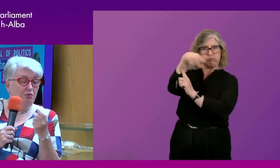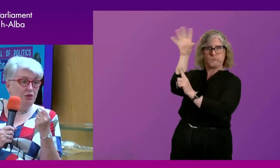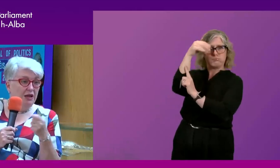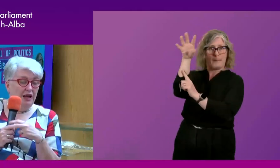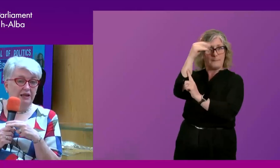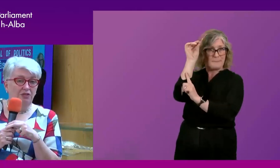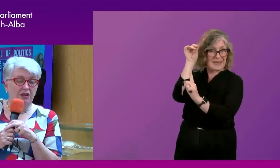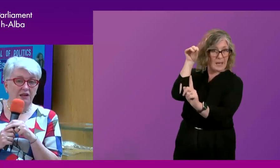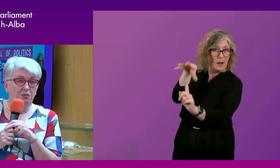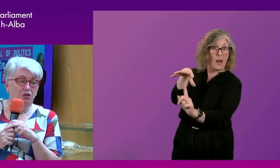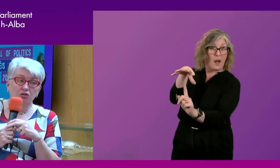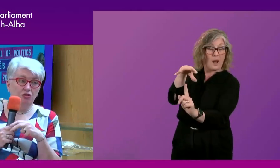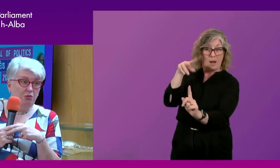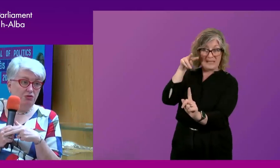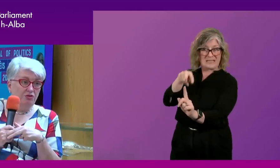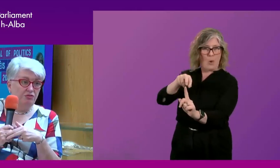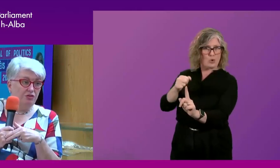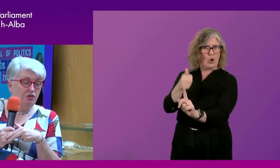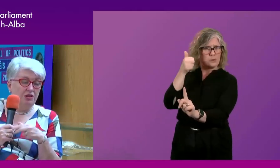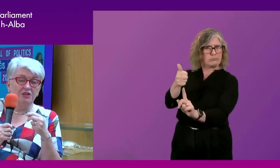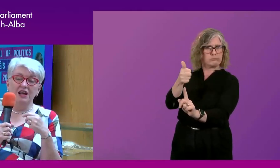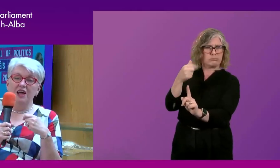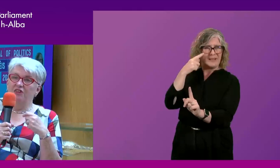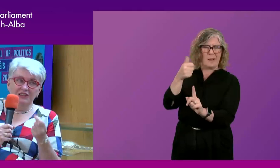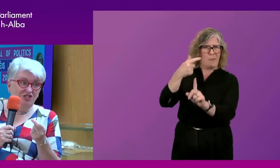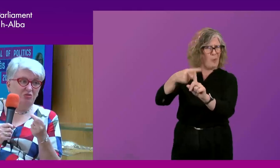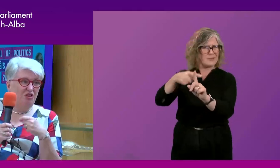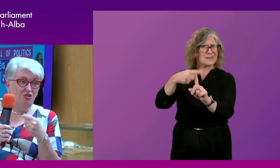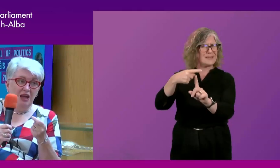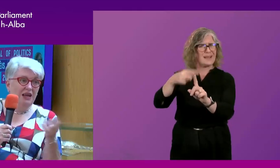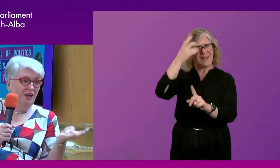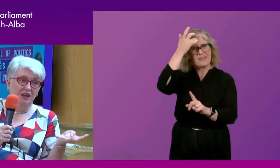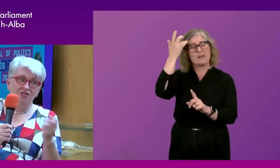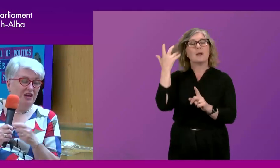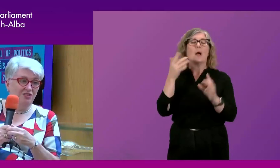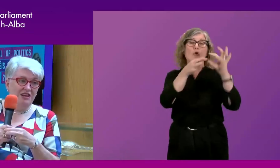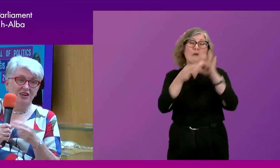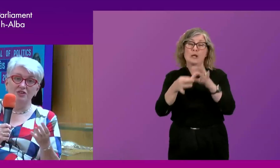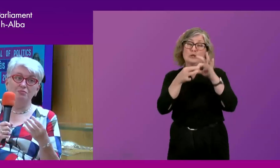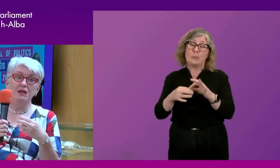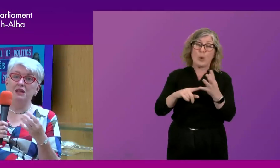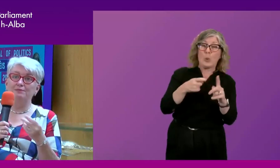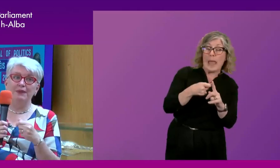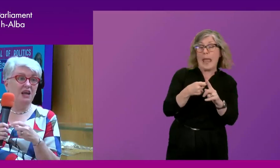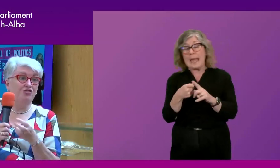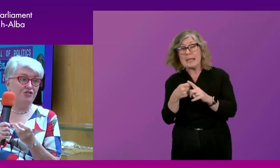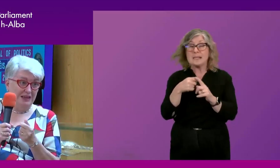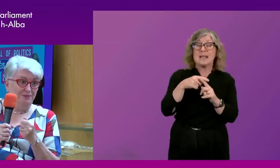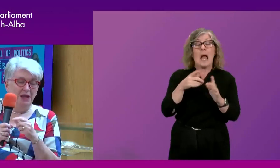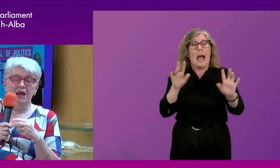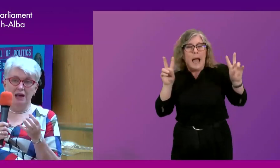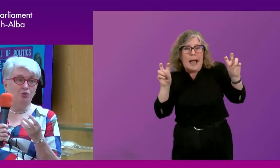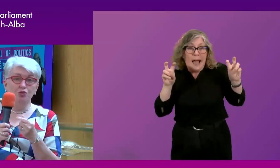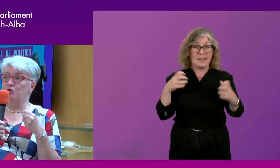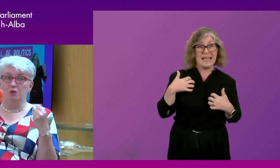example. And I think that's been hugely positive for Scotland. The relationship with the UK, I think, as Jack said, has been interesting.